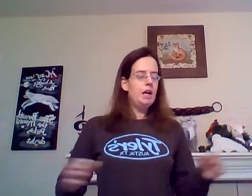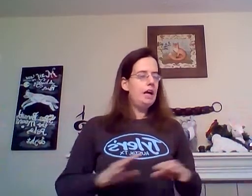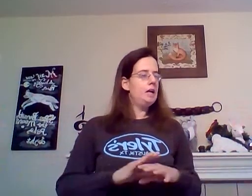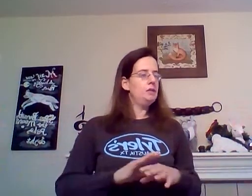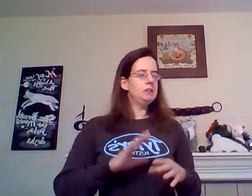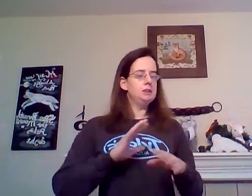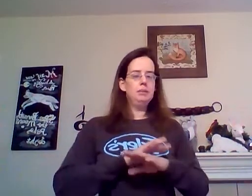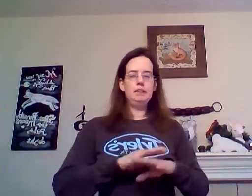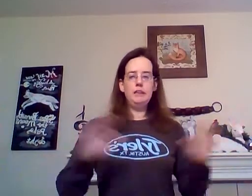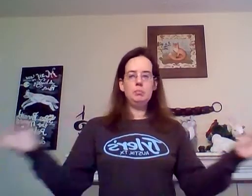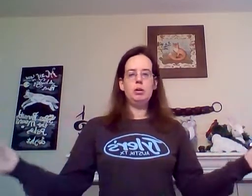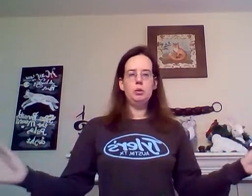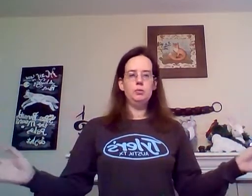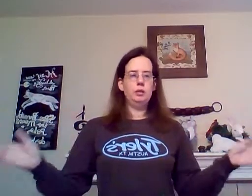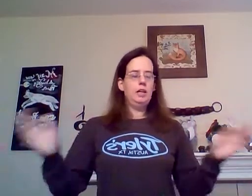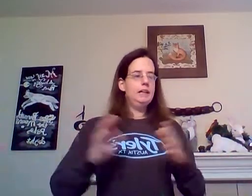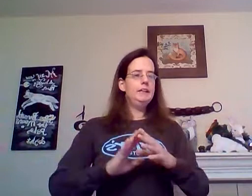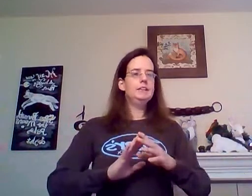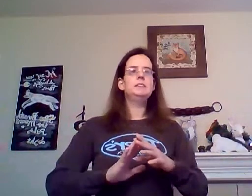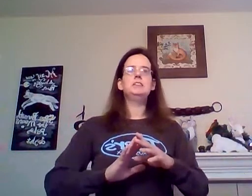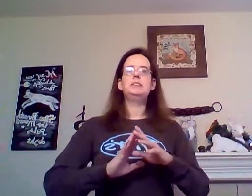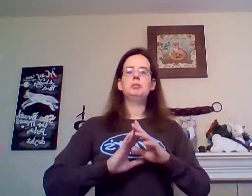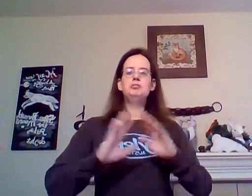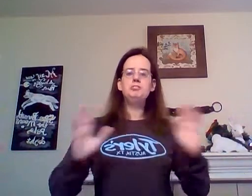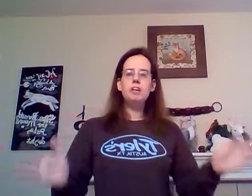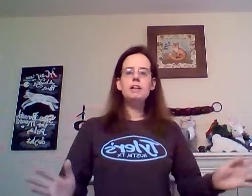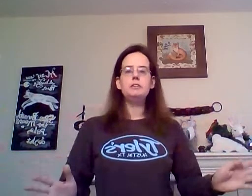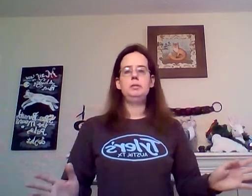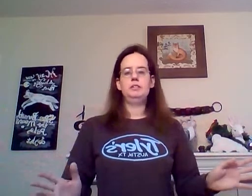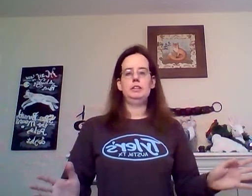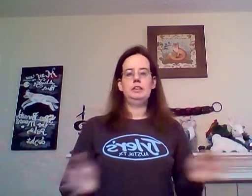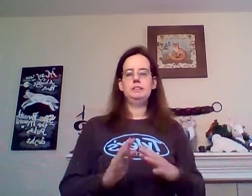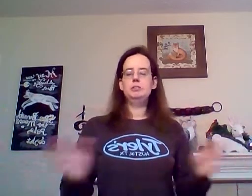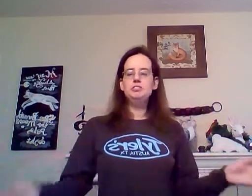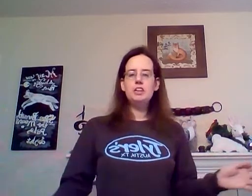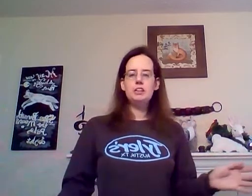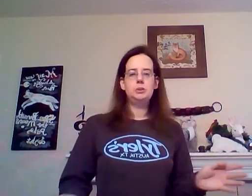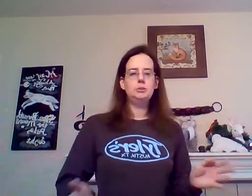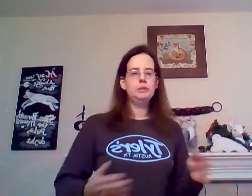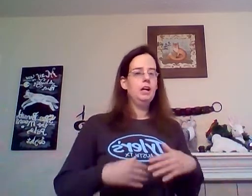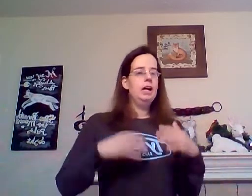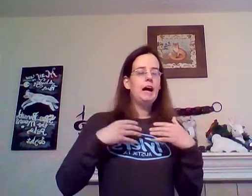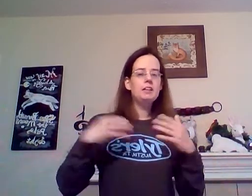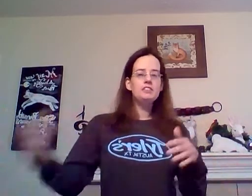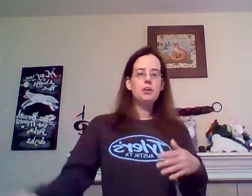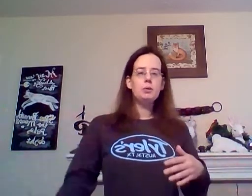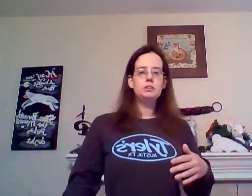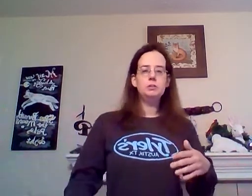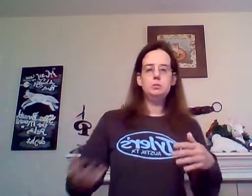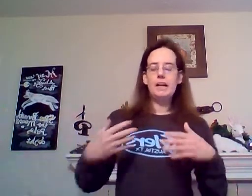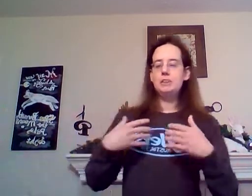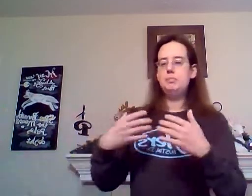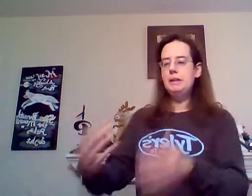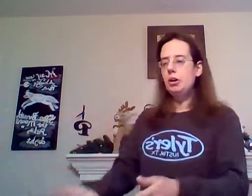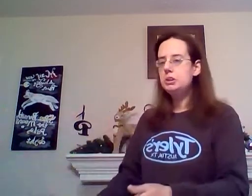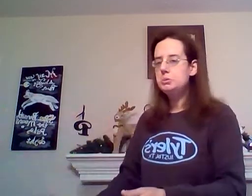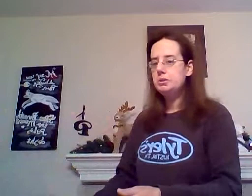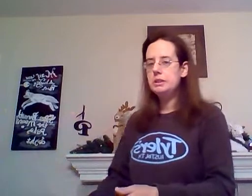it would just be him all over he is just so fun to be around and so fun on twitter i look forward to actually being on twitter